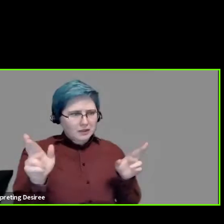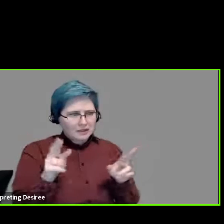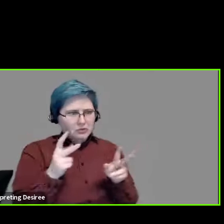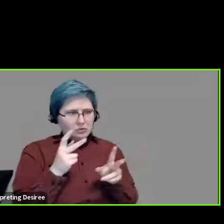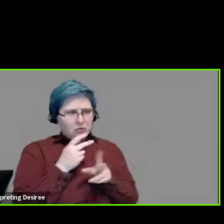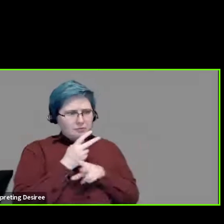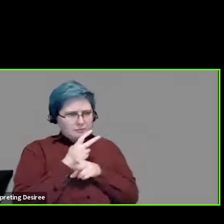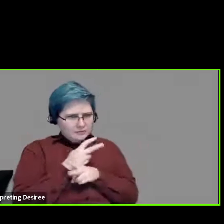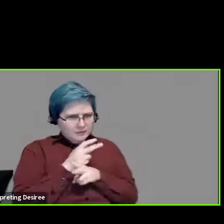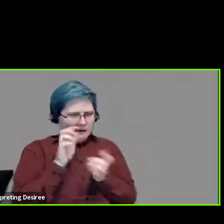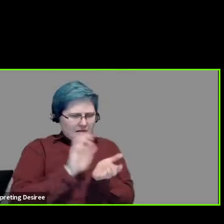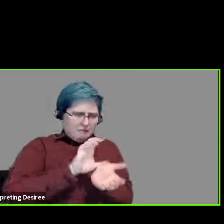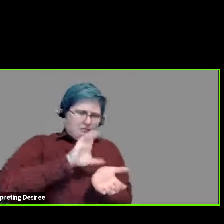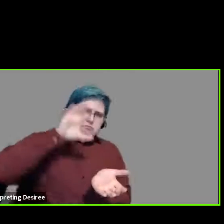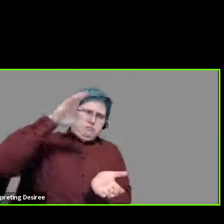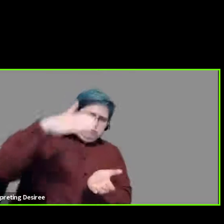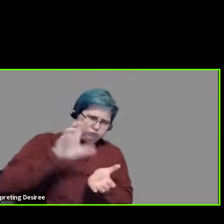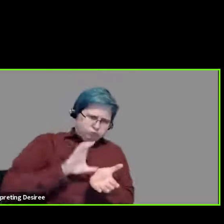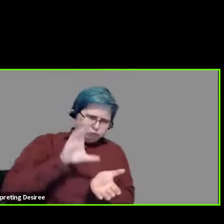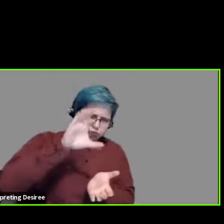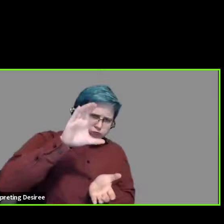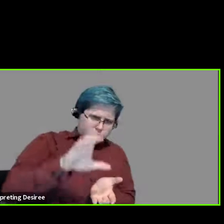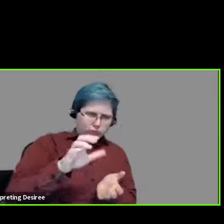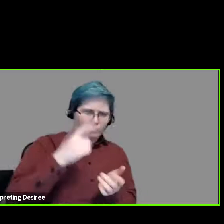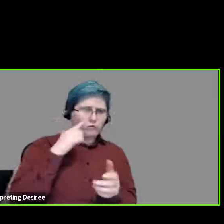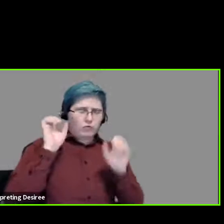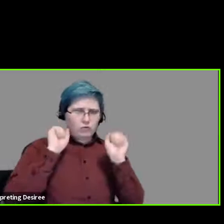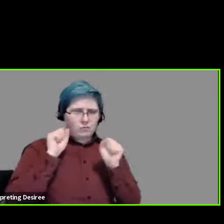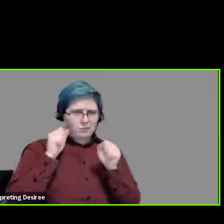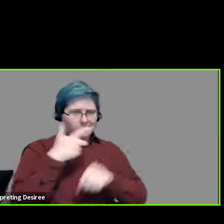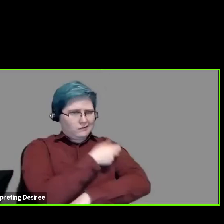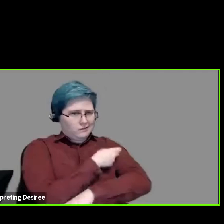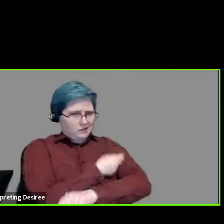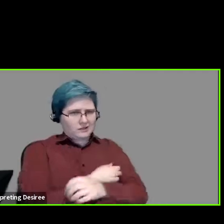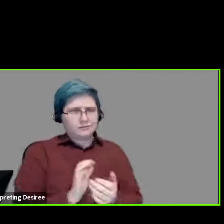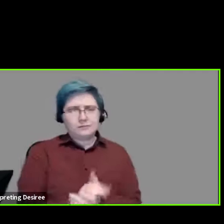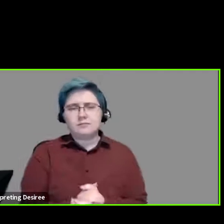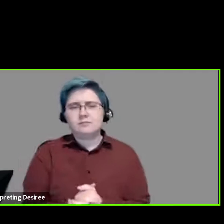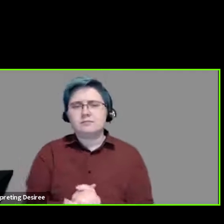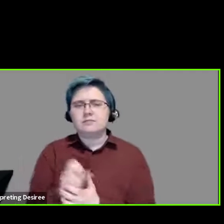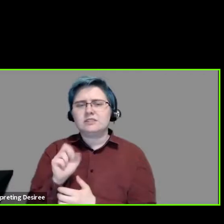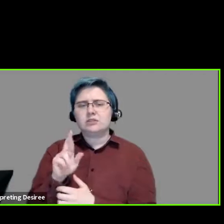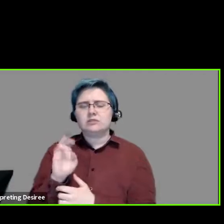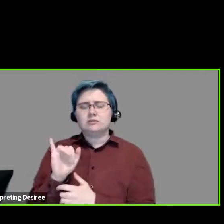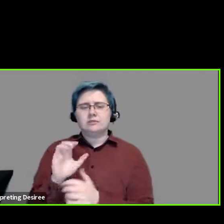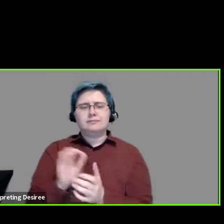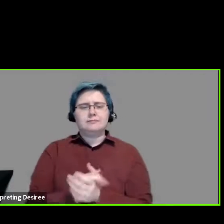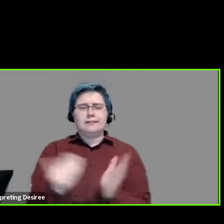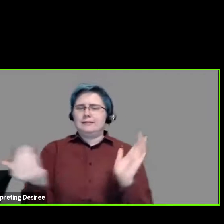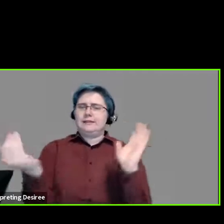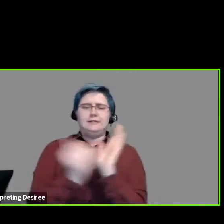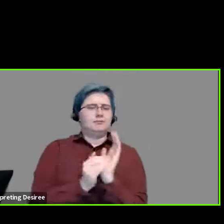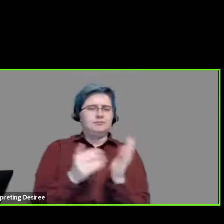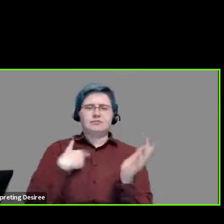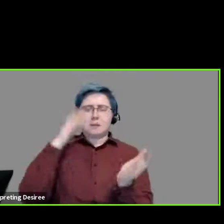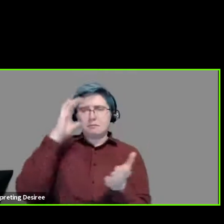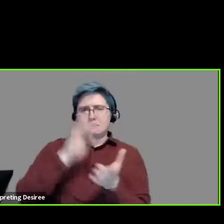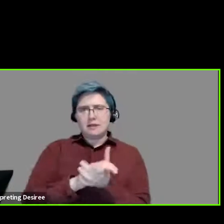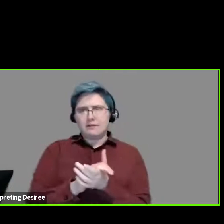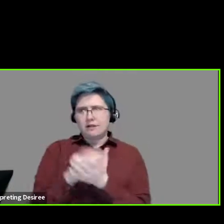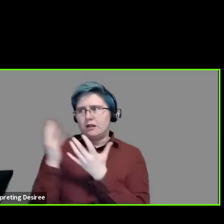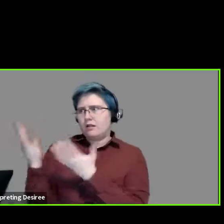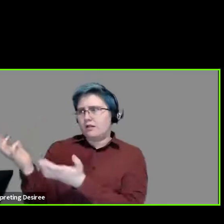much bigger numbers for people who are eligible? Yeah. Again, I do believe that, again, that demand